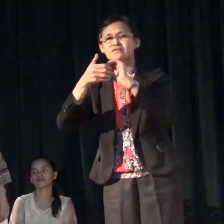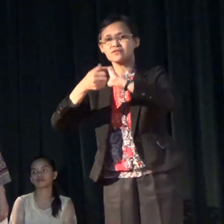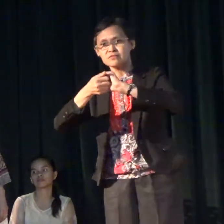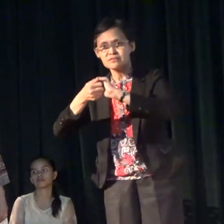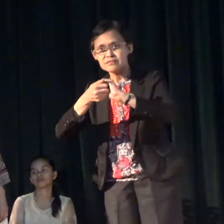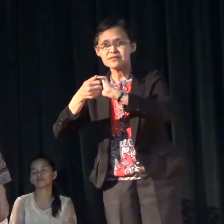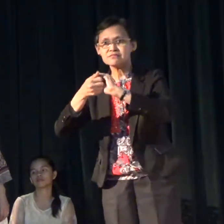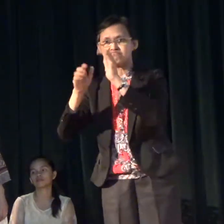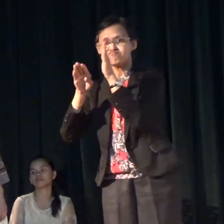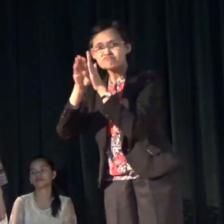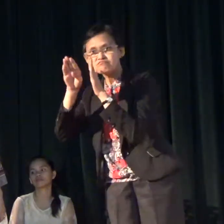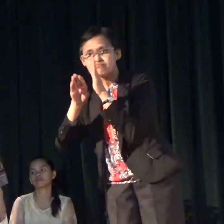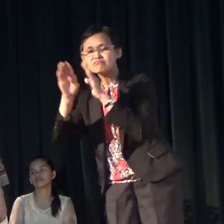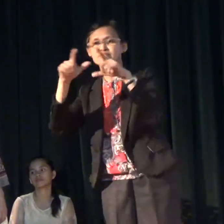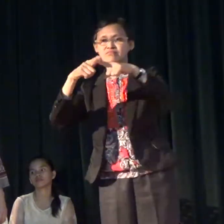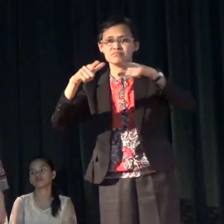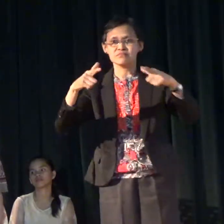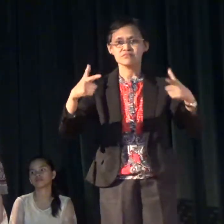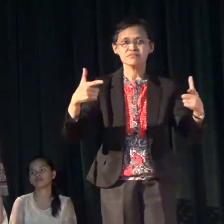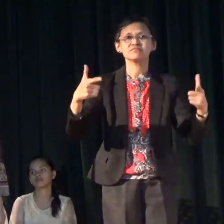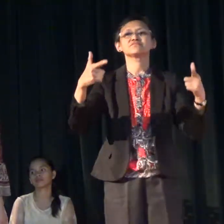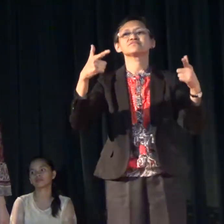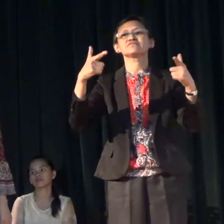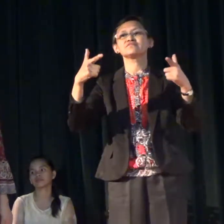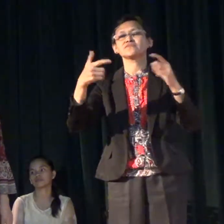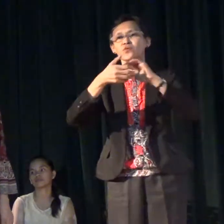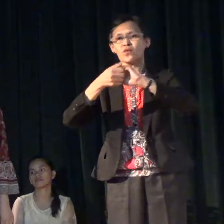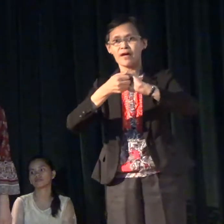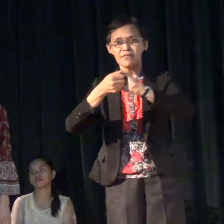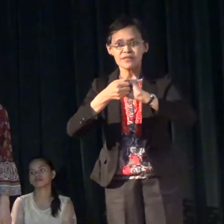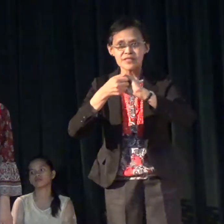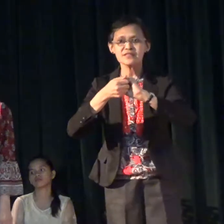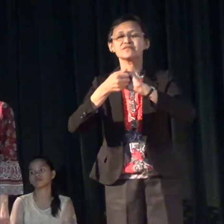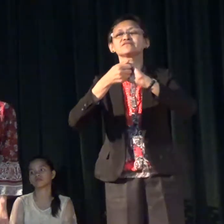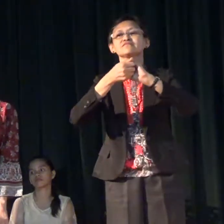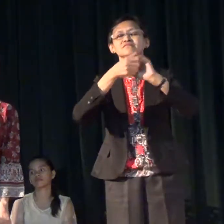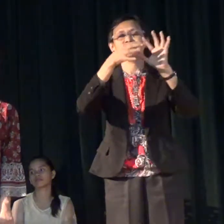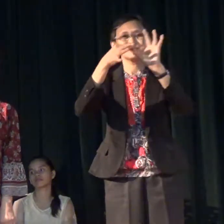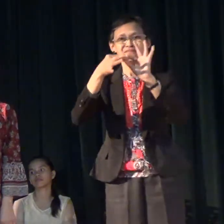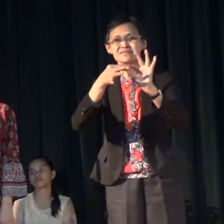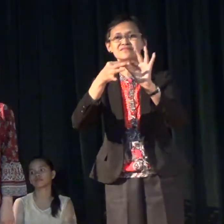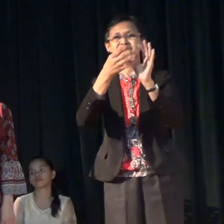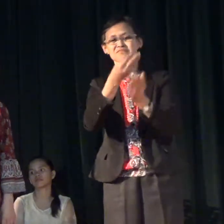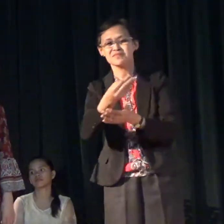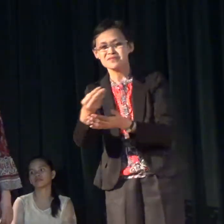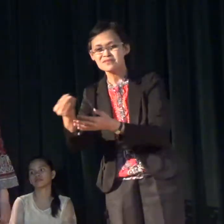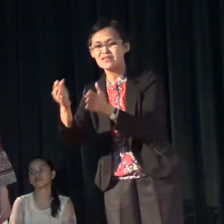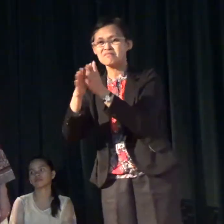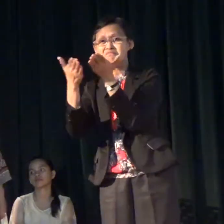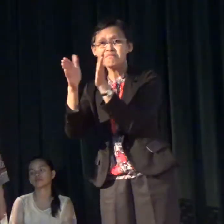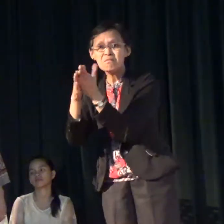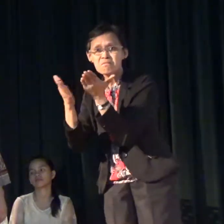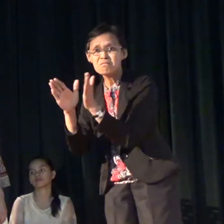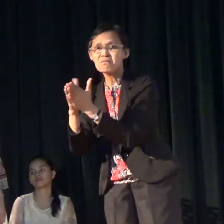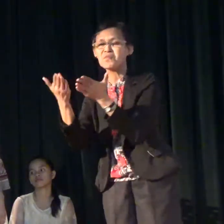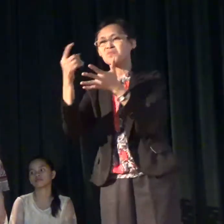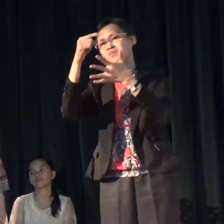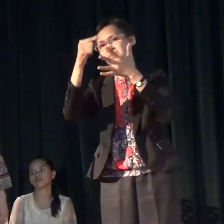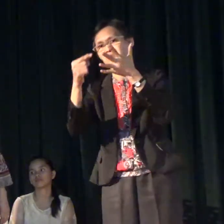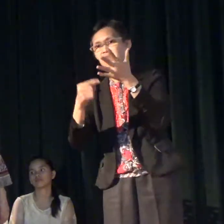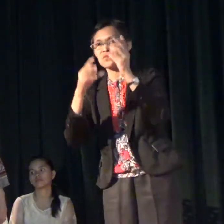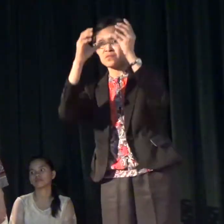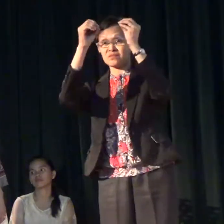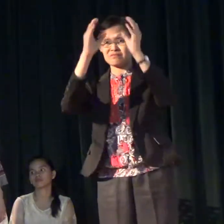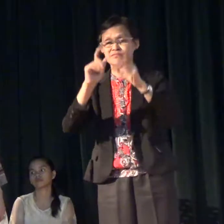in the development of the language we will collaborate in the development of materials we will collaborate in